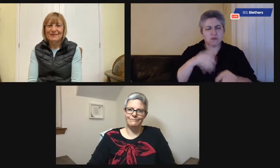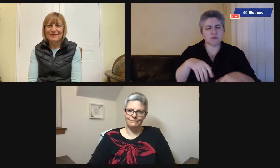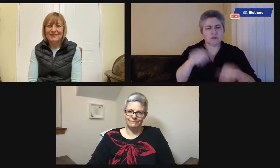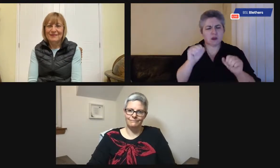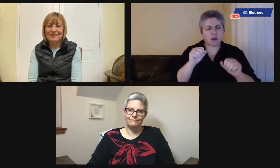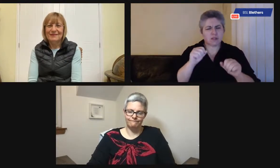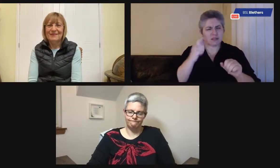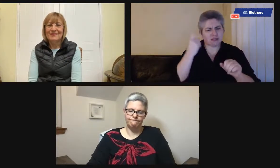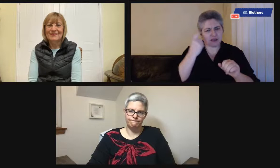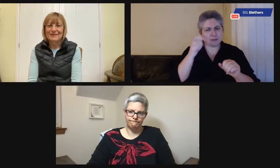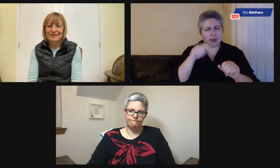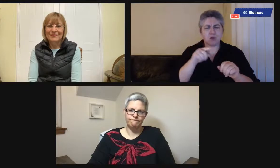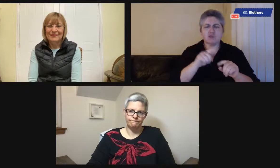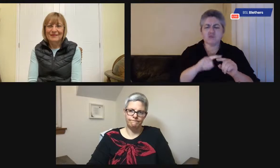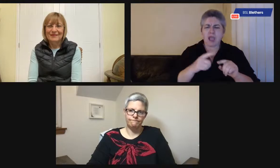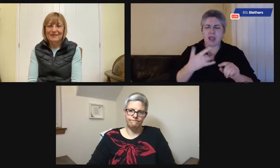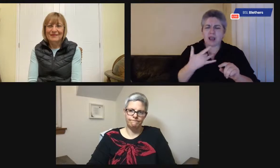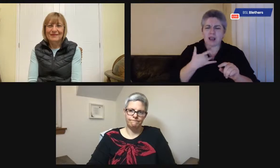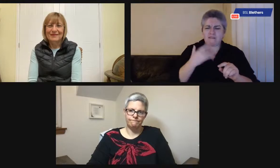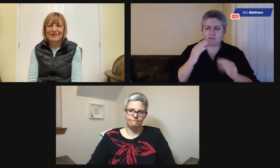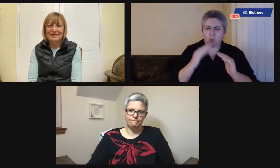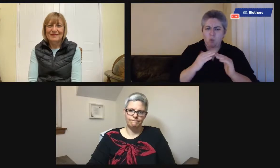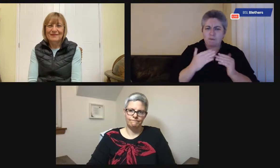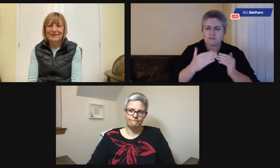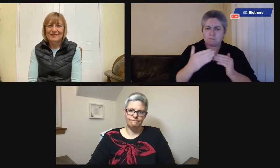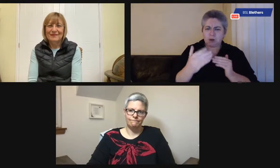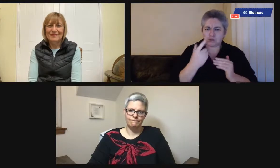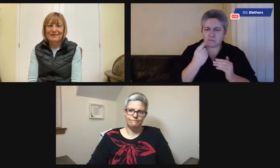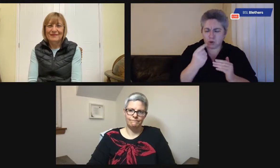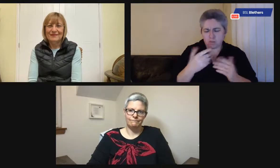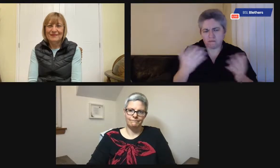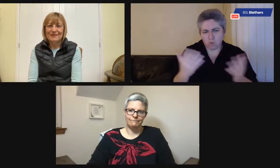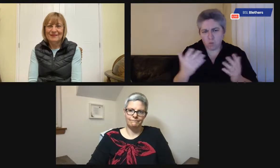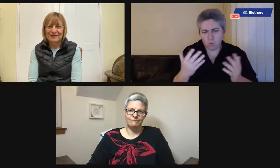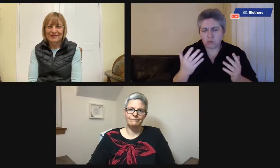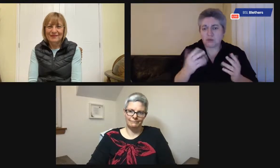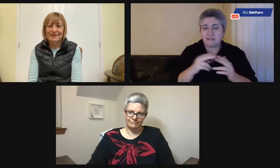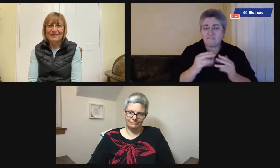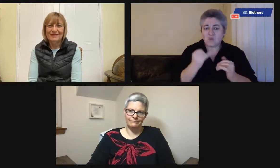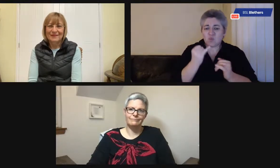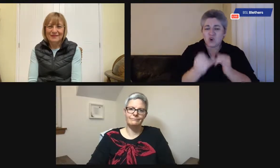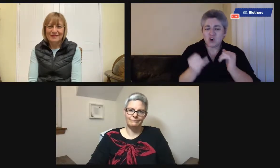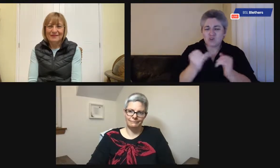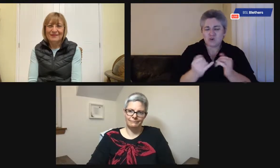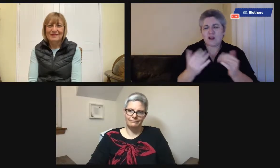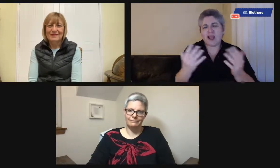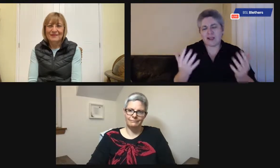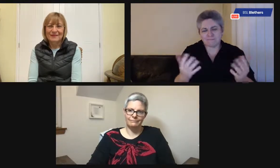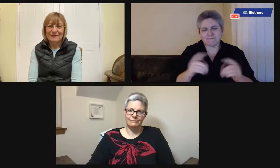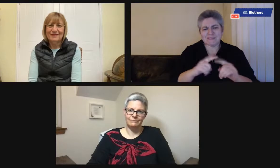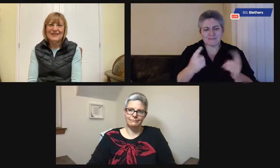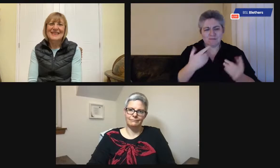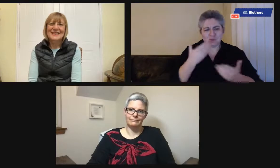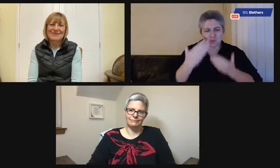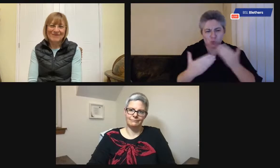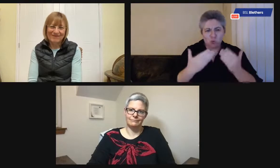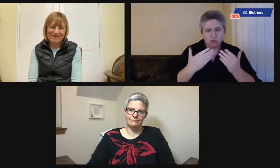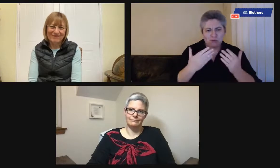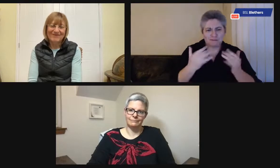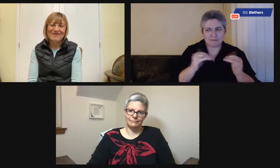friends, your family will find useful either now or in the future to enable deaf people with dementia to